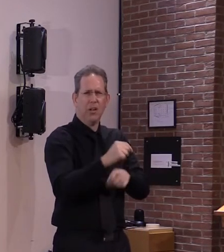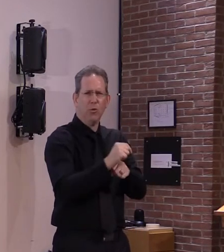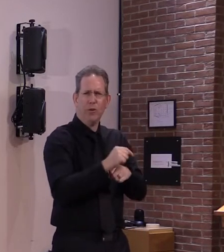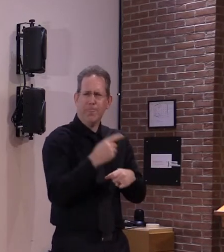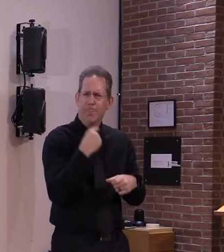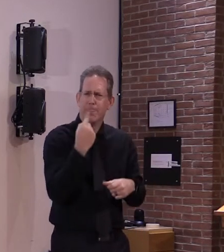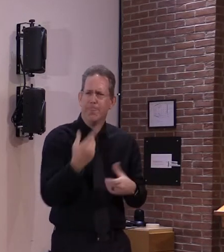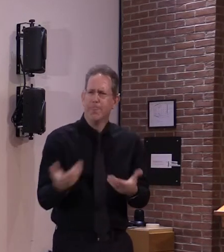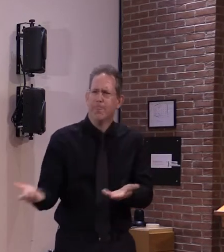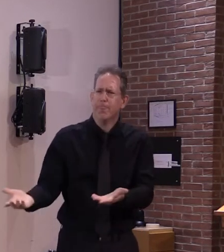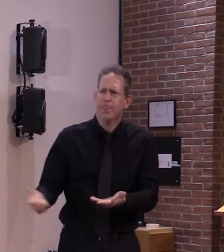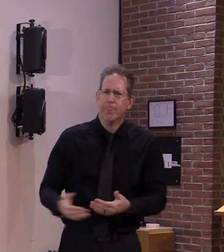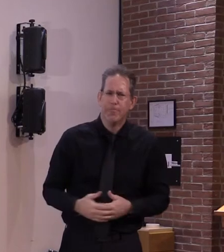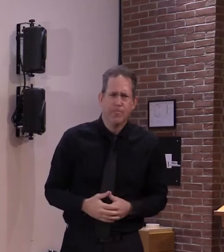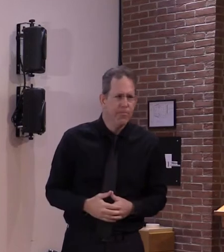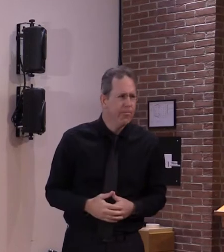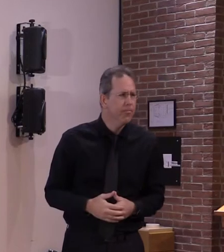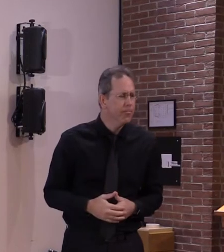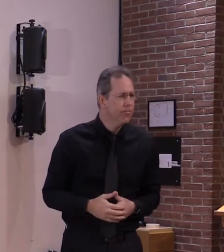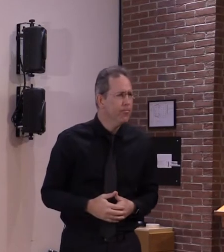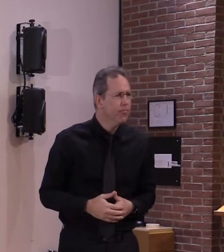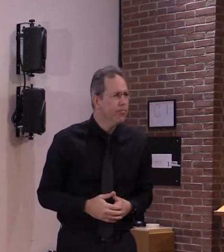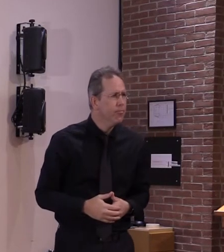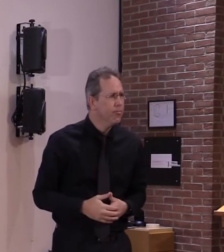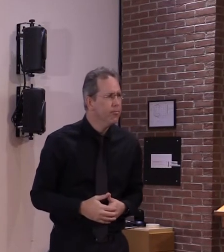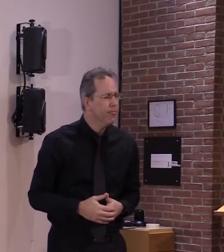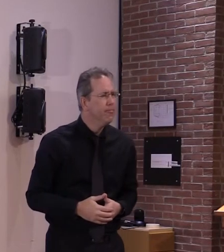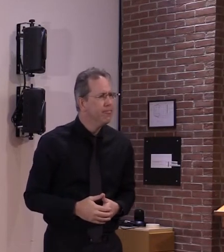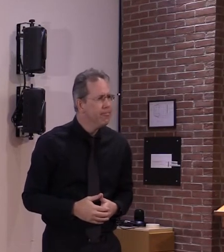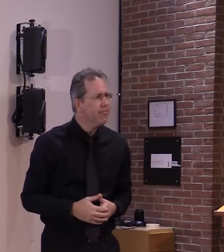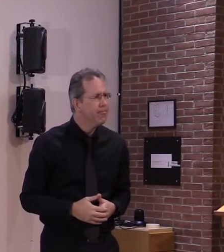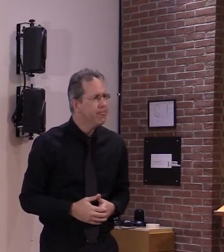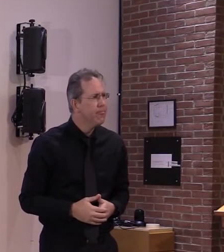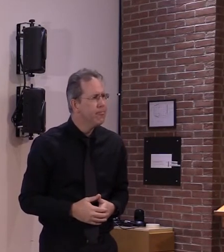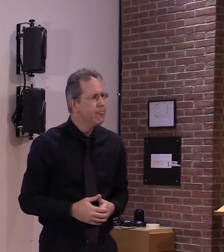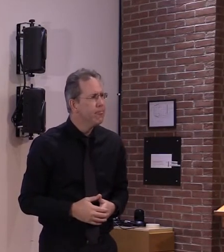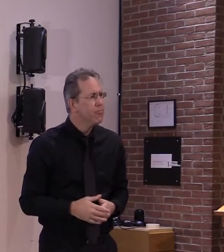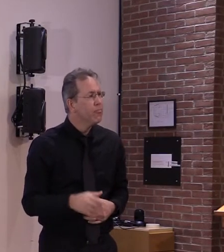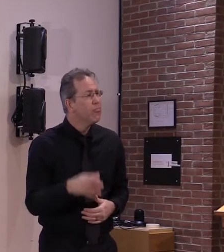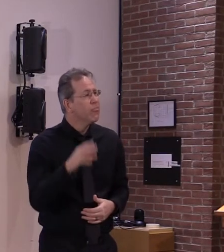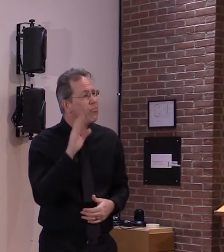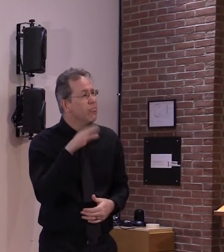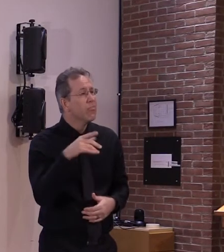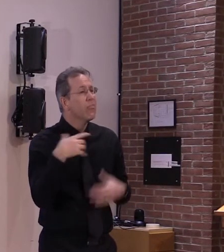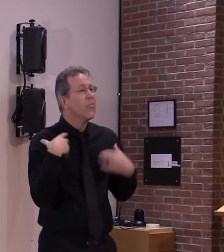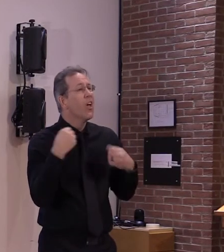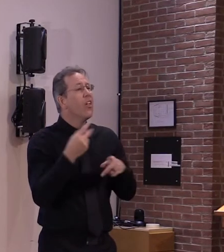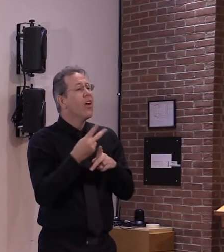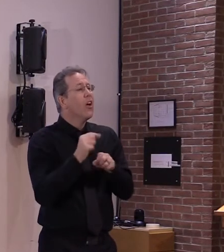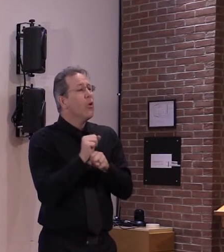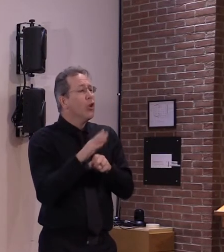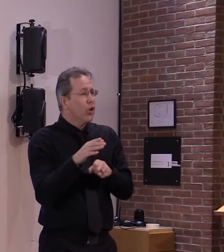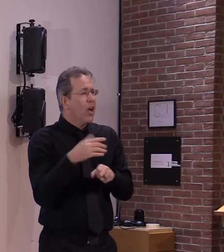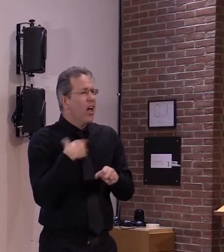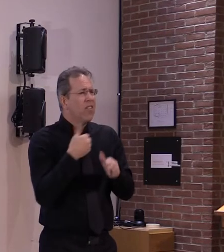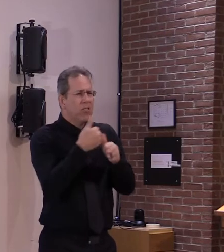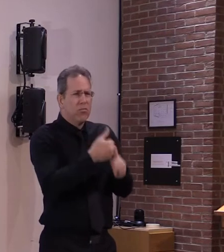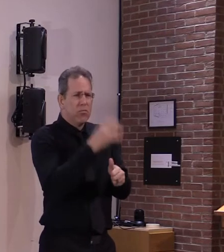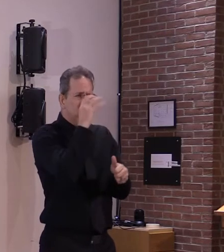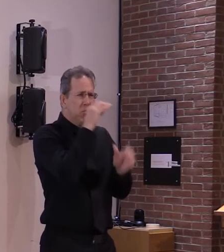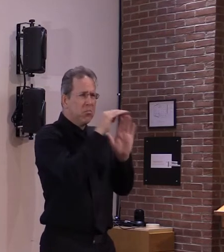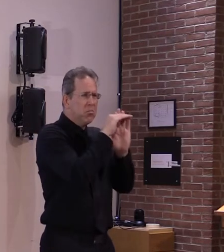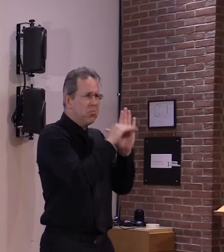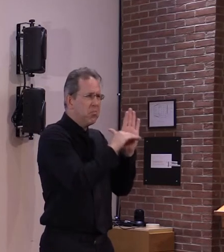there there are protocols in all of healthcare uh which are cdc guided protocols for returning